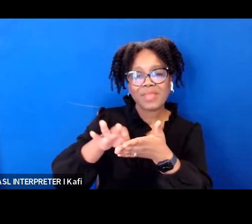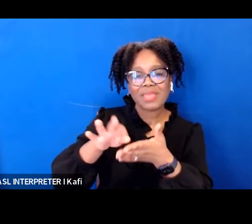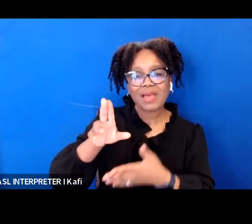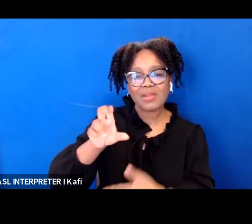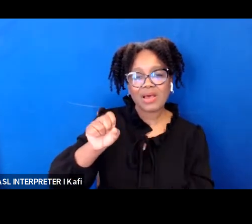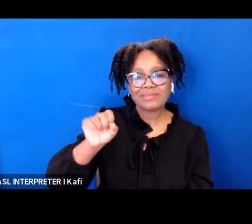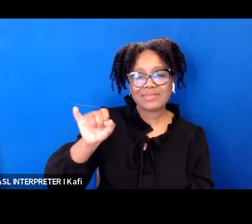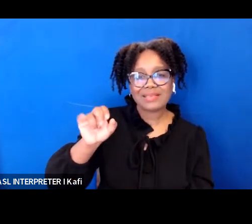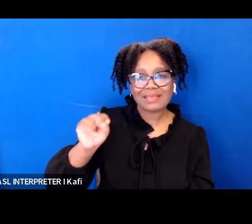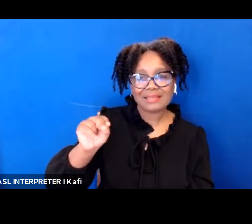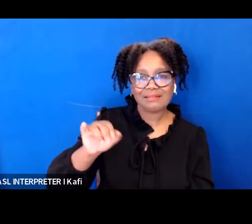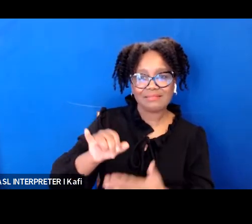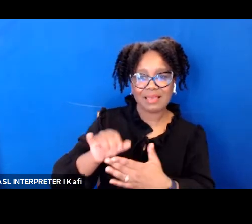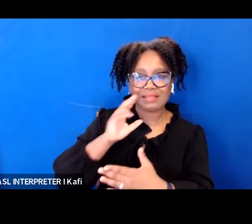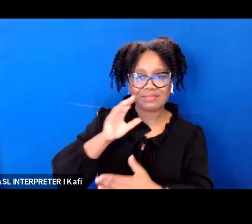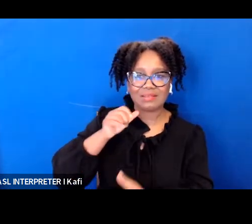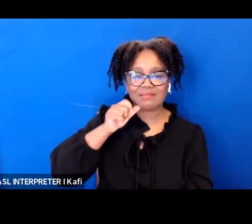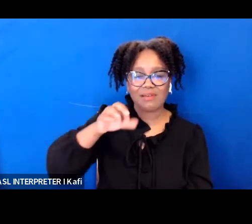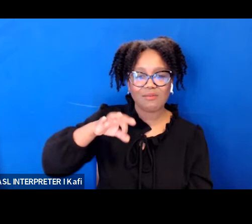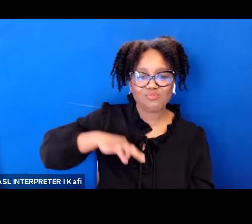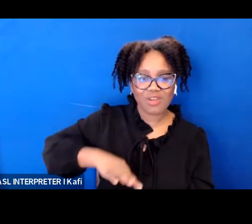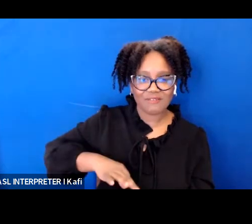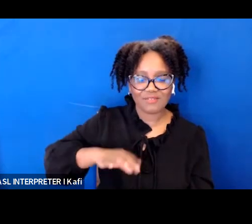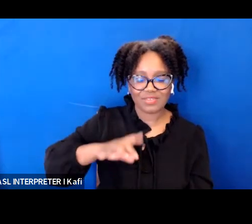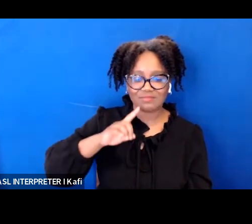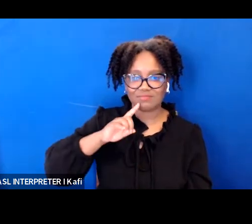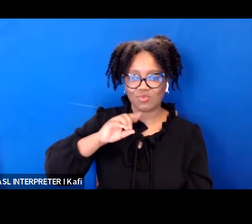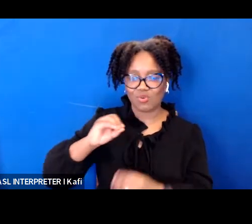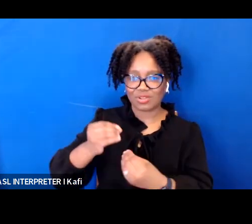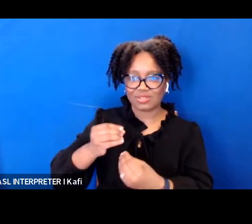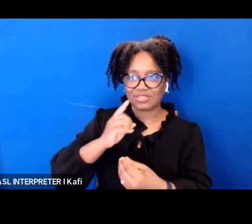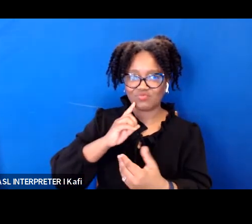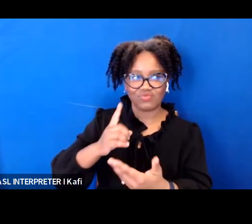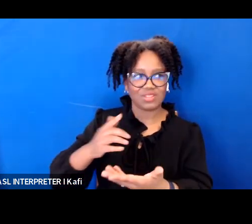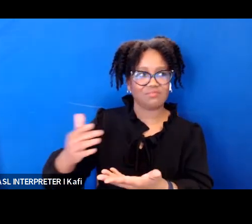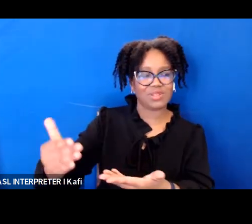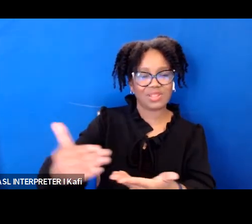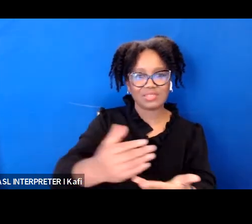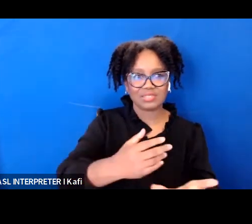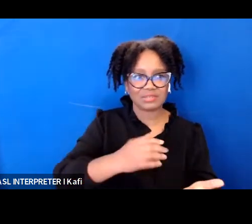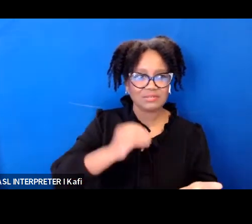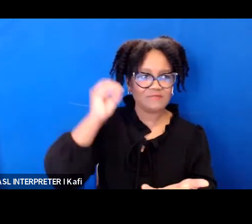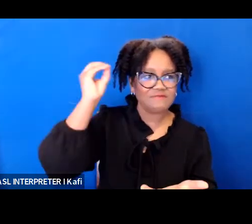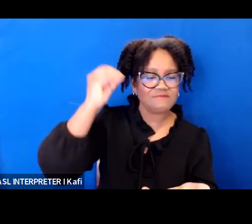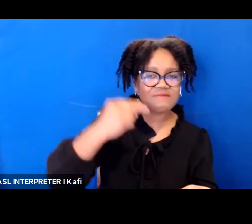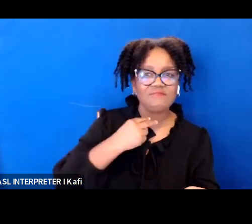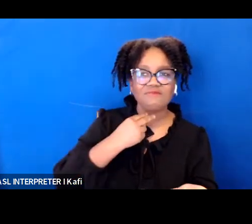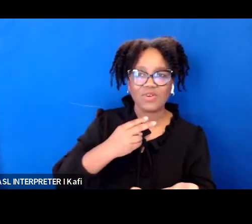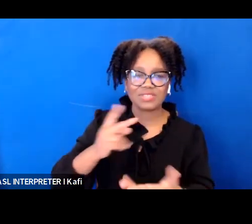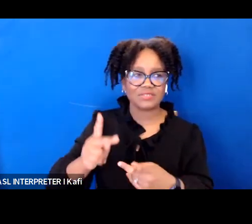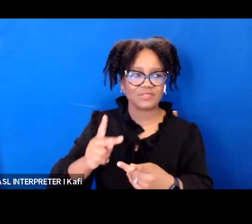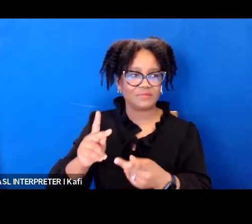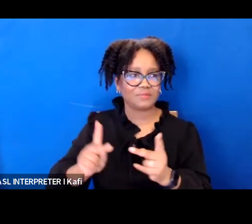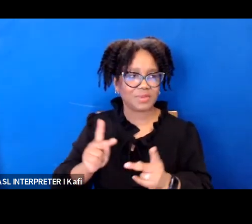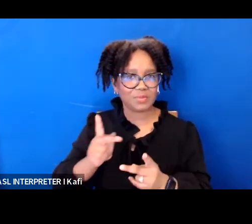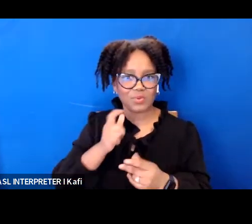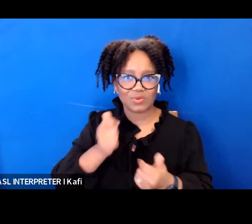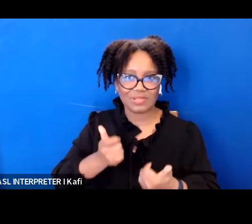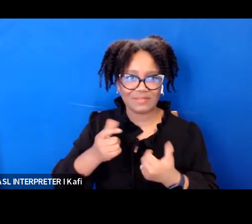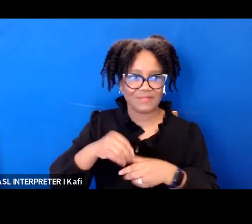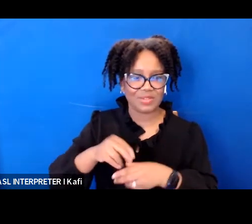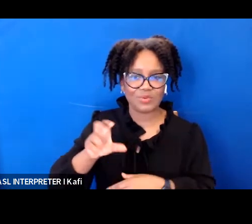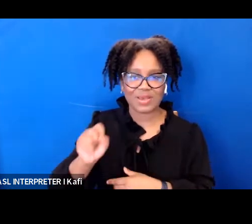who is aimed at uplifting the voices of citizens and creating a diverse and inclusive inclusive voter turnout by